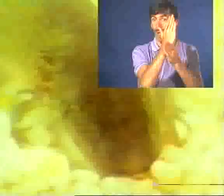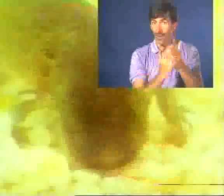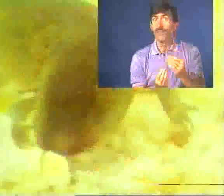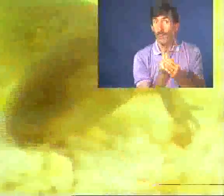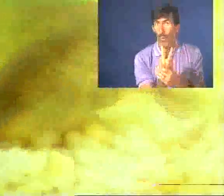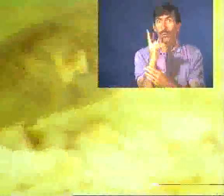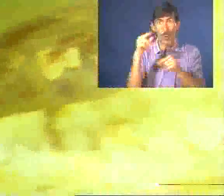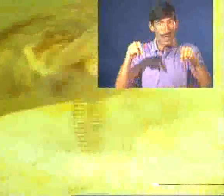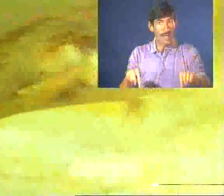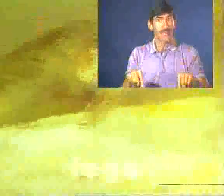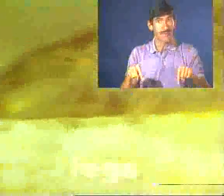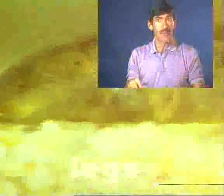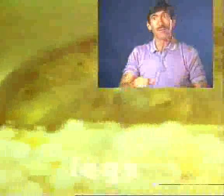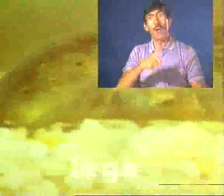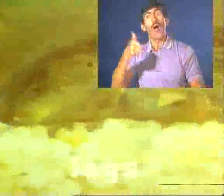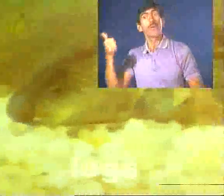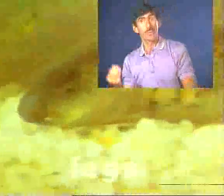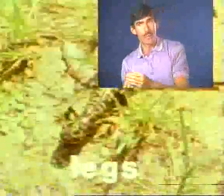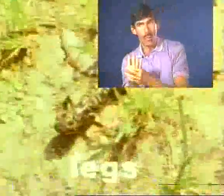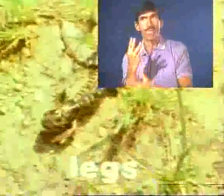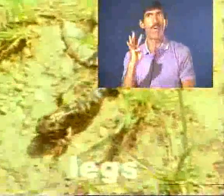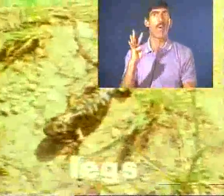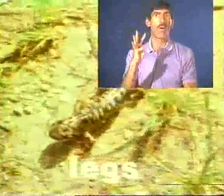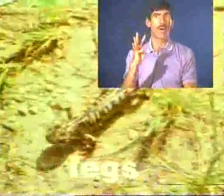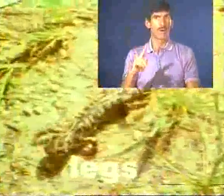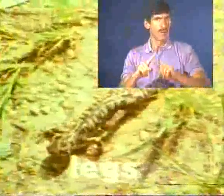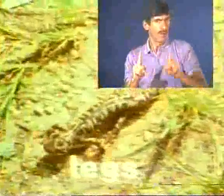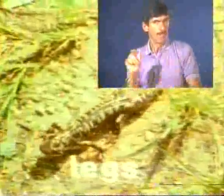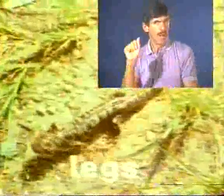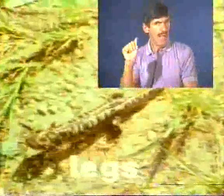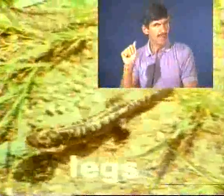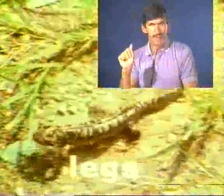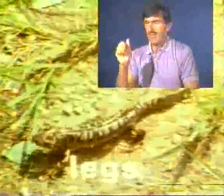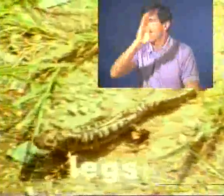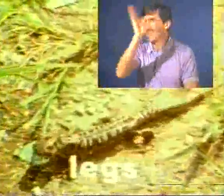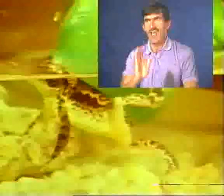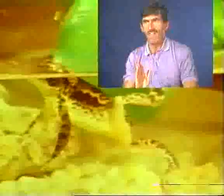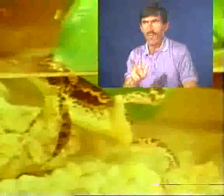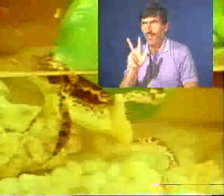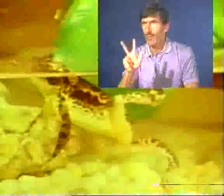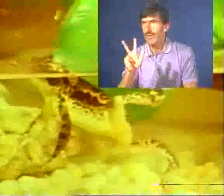Some grow two legs, and some others will grow far, but no amphibian has three.